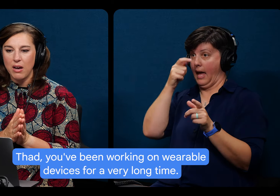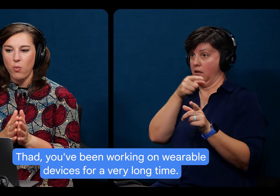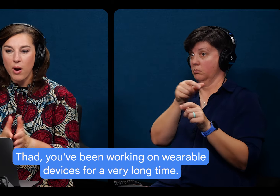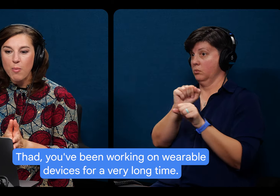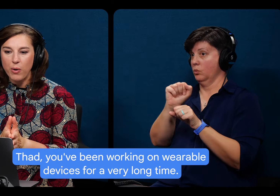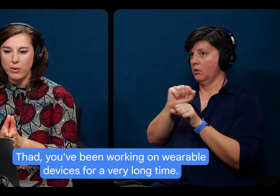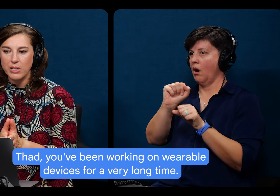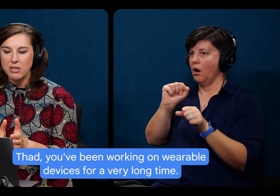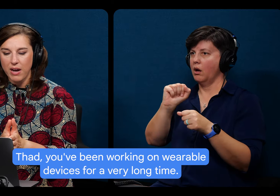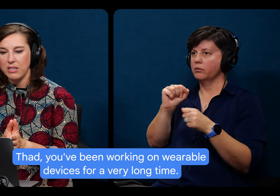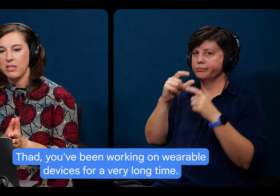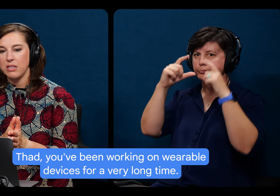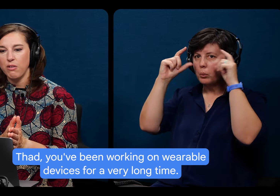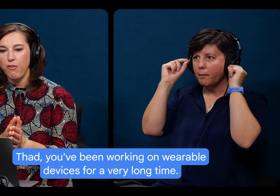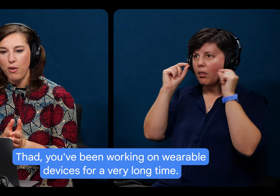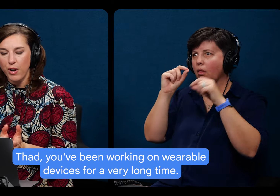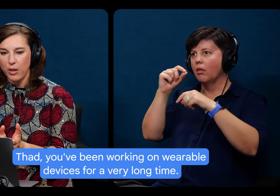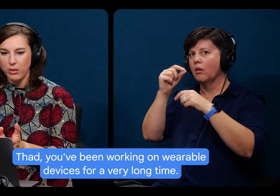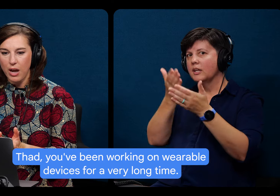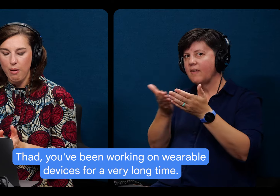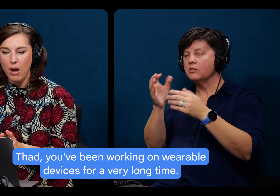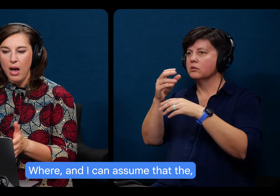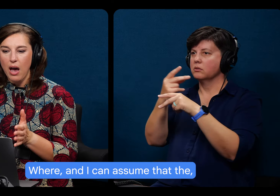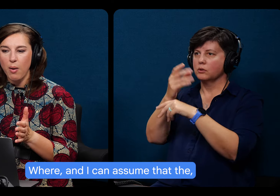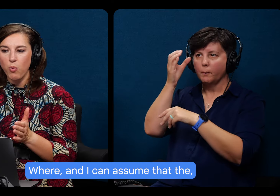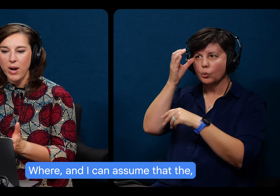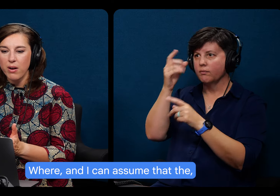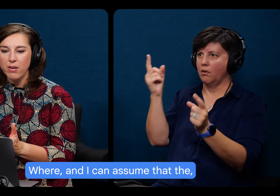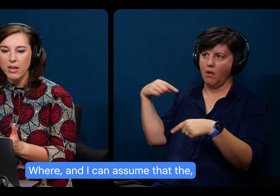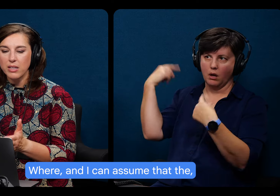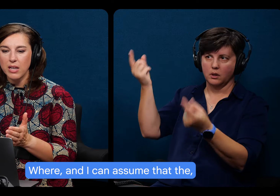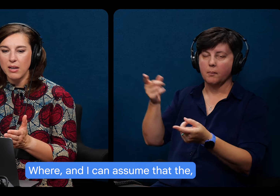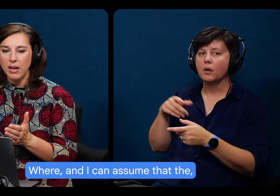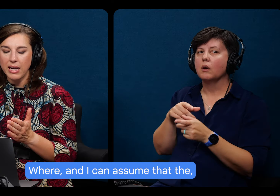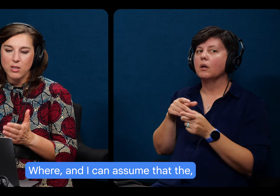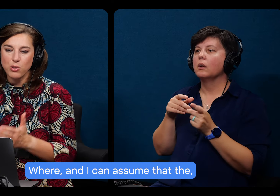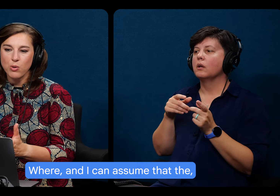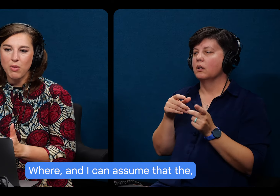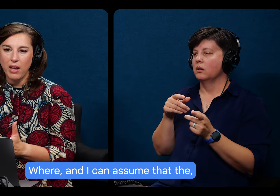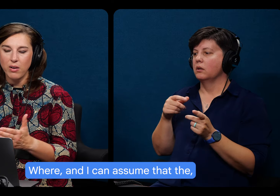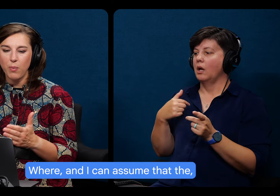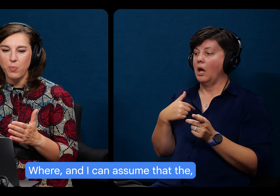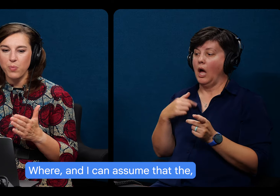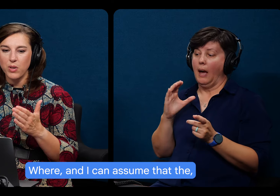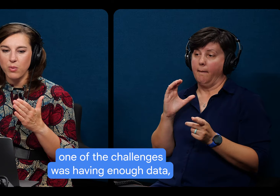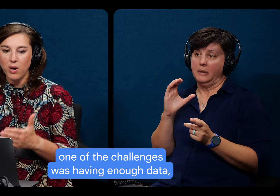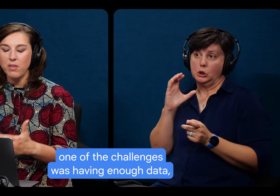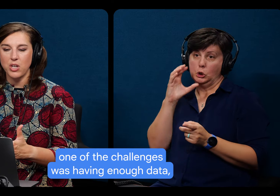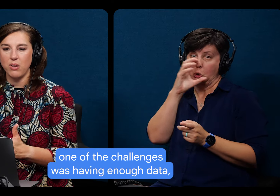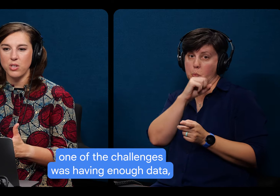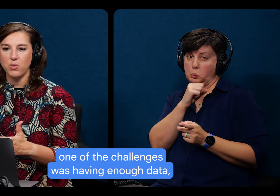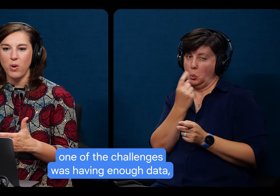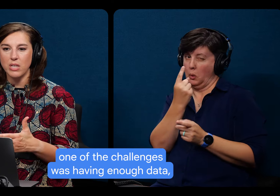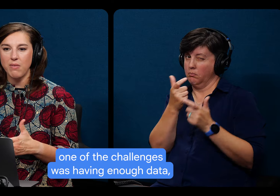wearable devices for a very long time, um, where, and I can assume that the, one